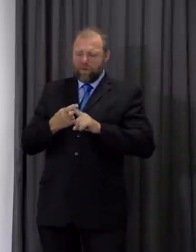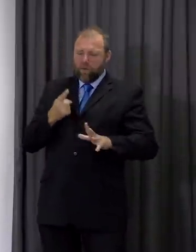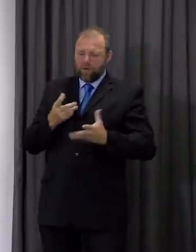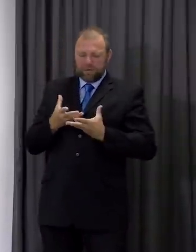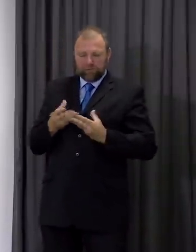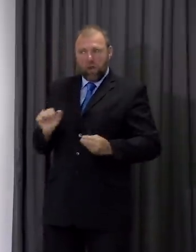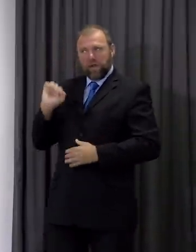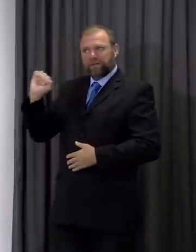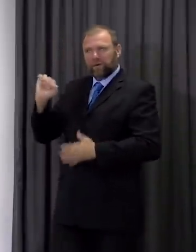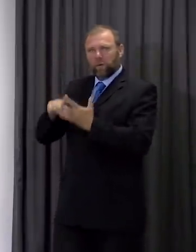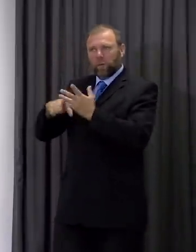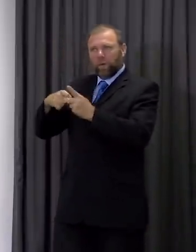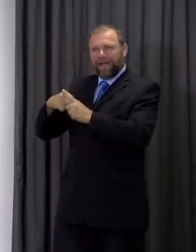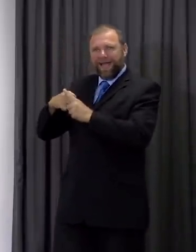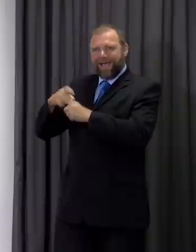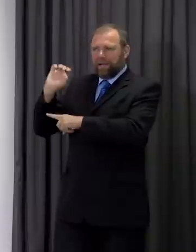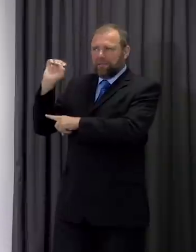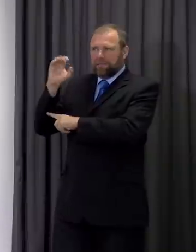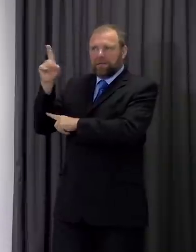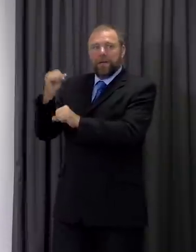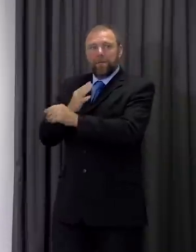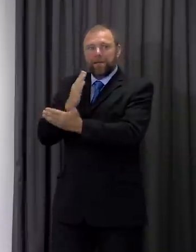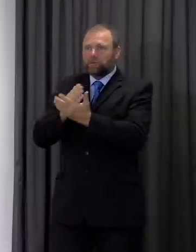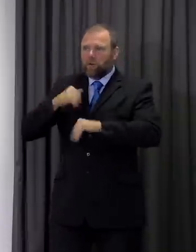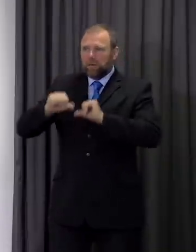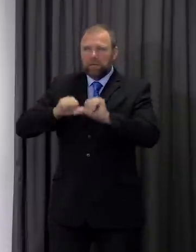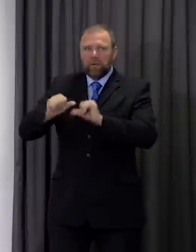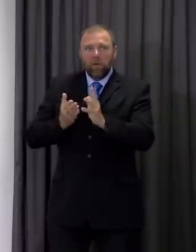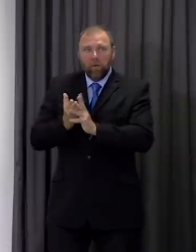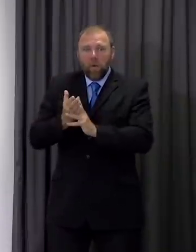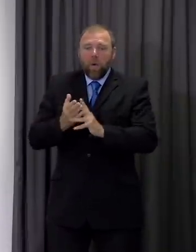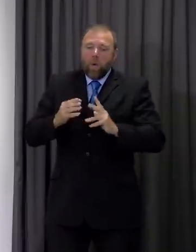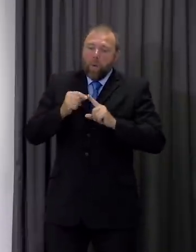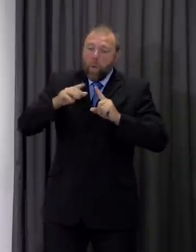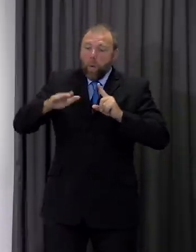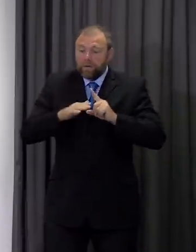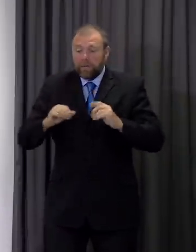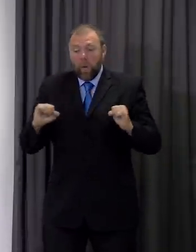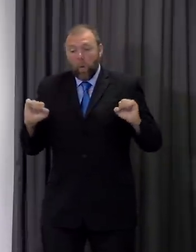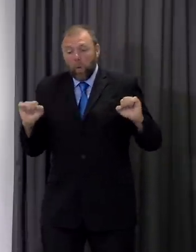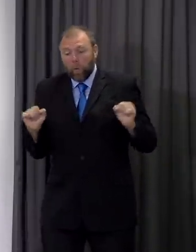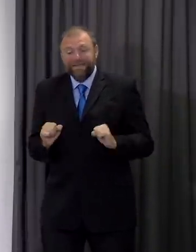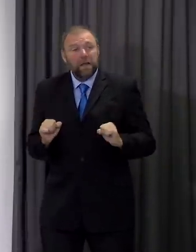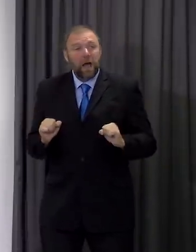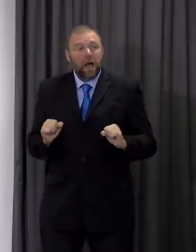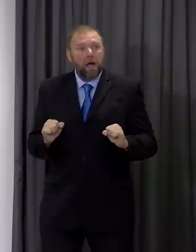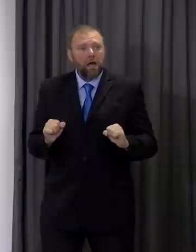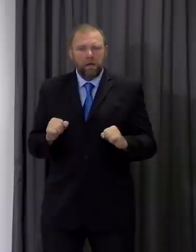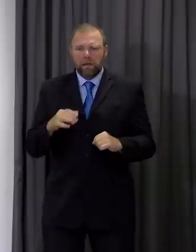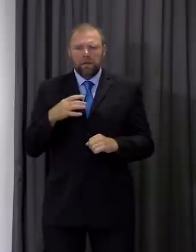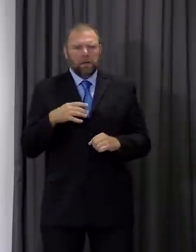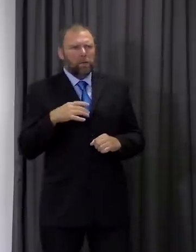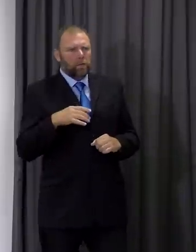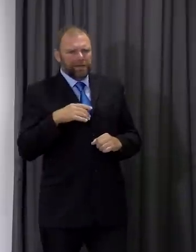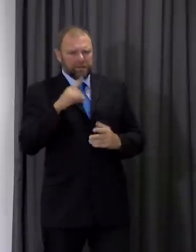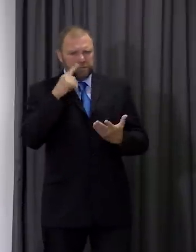don't have this issue running through the autumn and the winter because we may need to make choices within the next few weeks on a local level and potentially